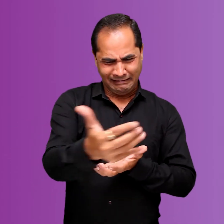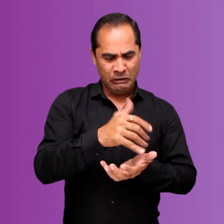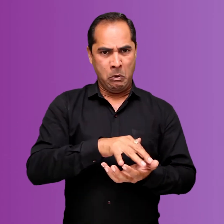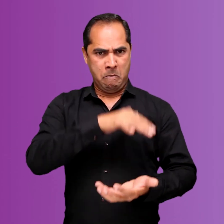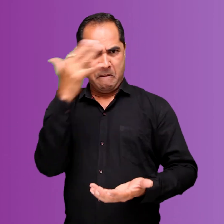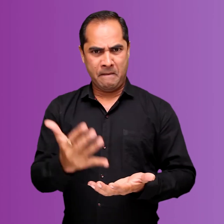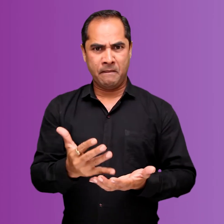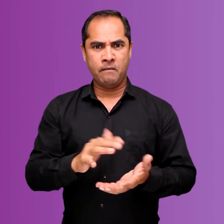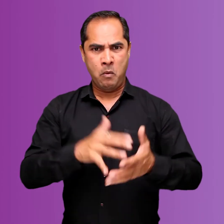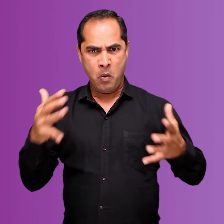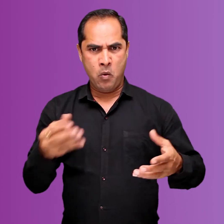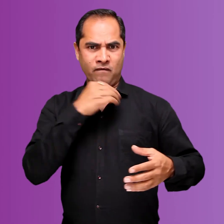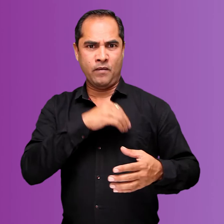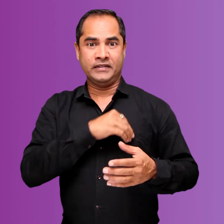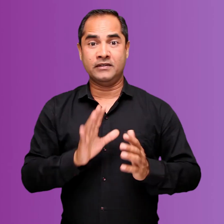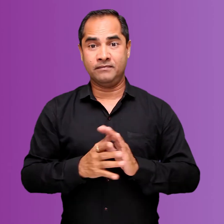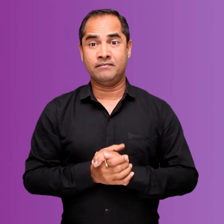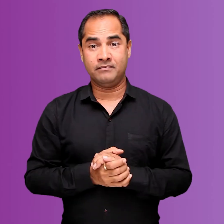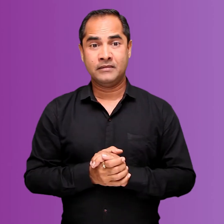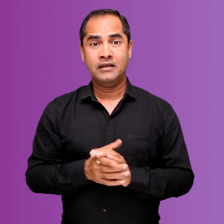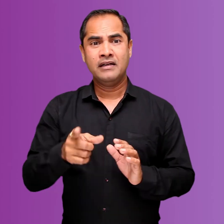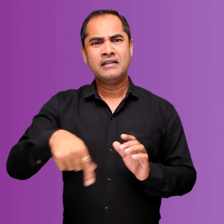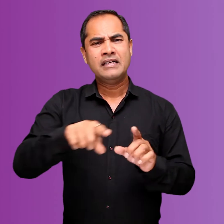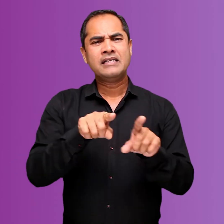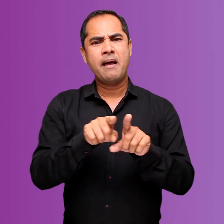are used to to increase the amount of production.